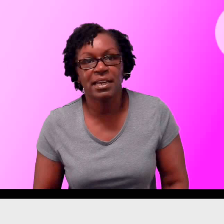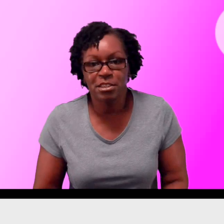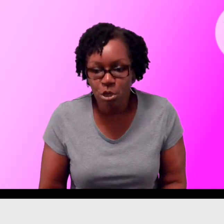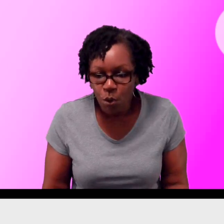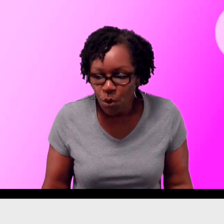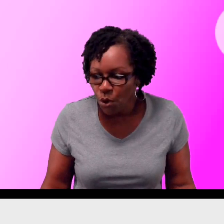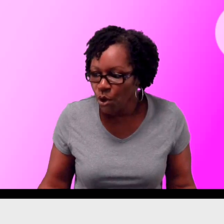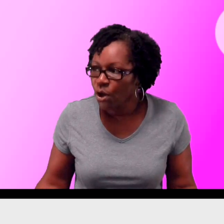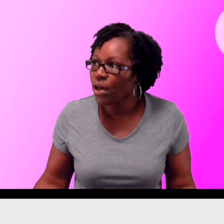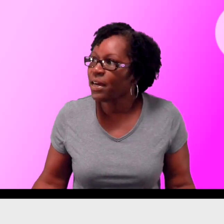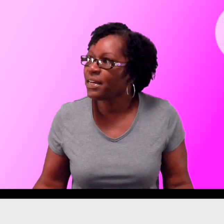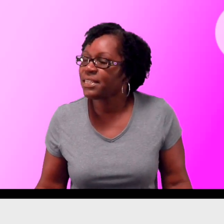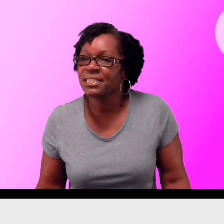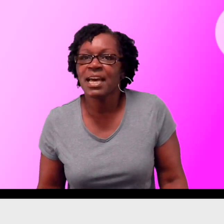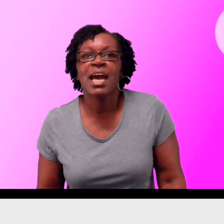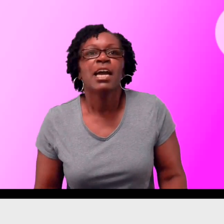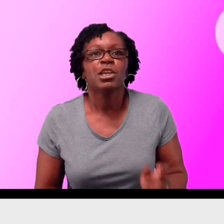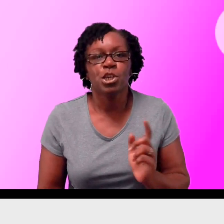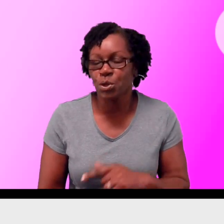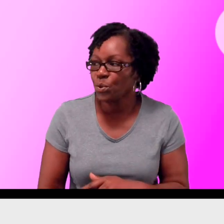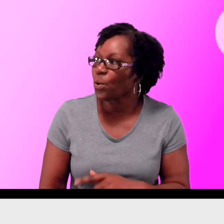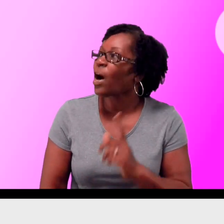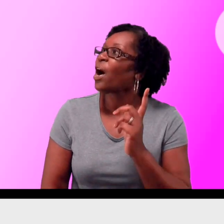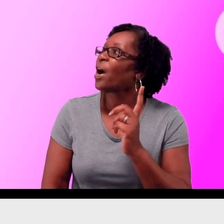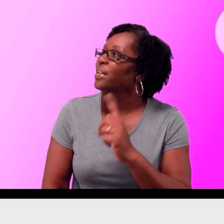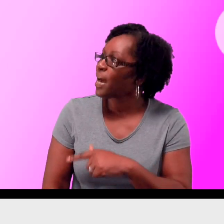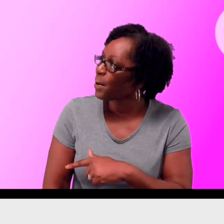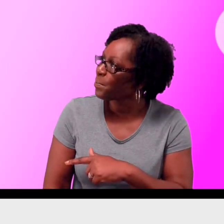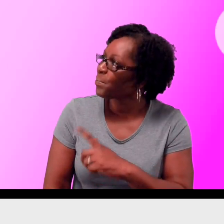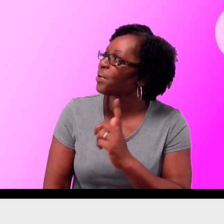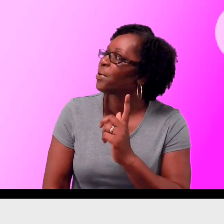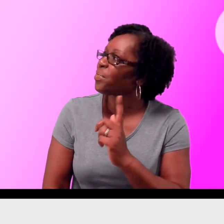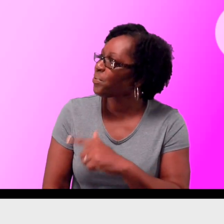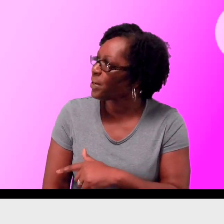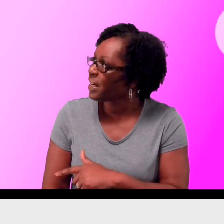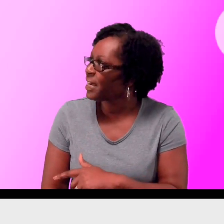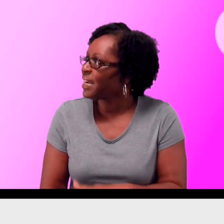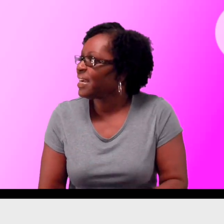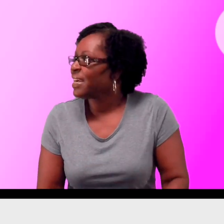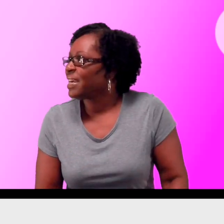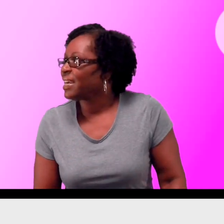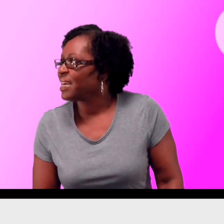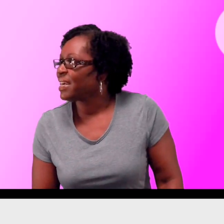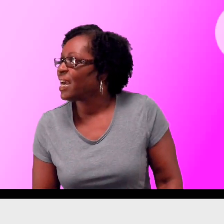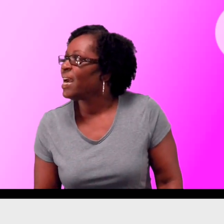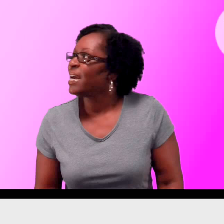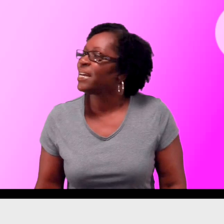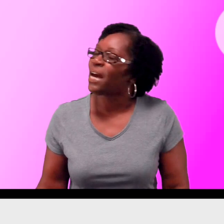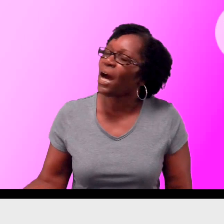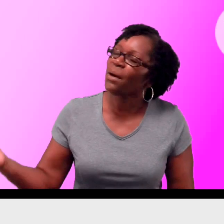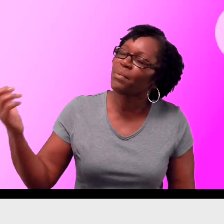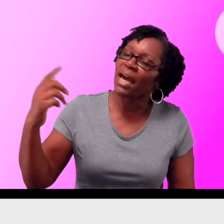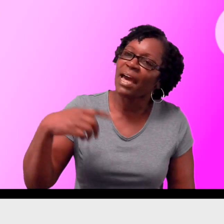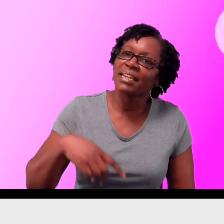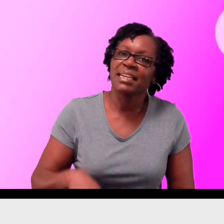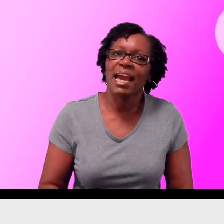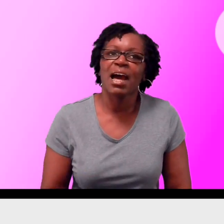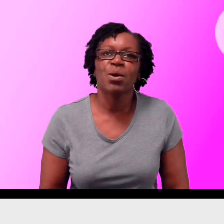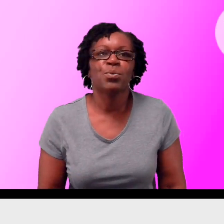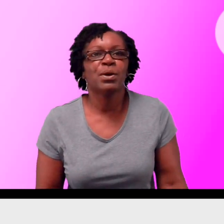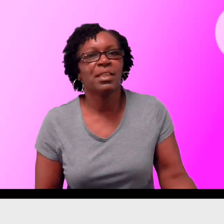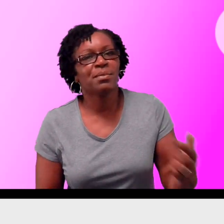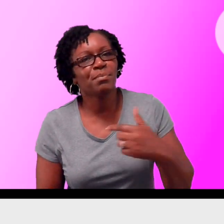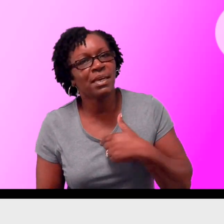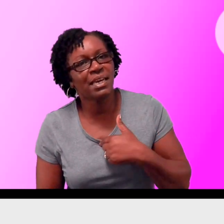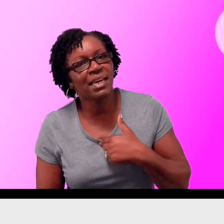three toys. You are number three, come and